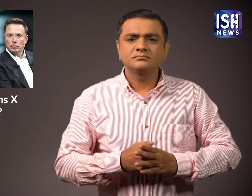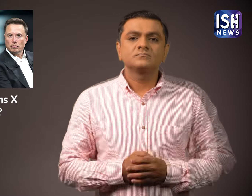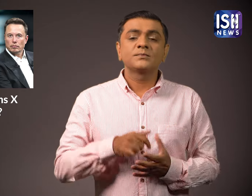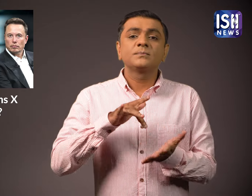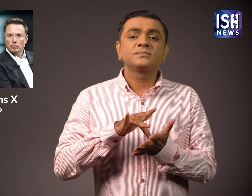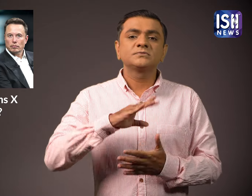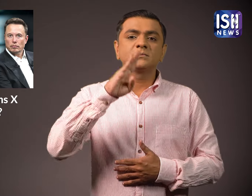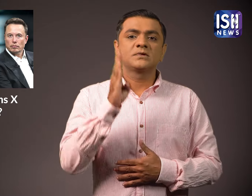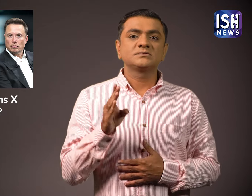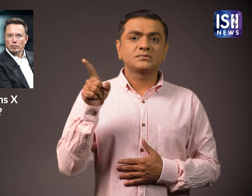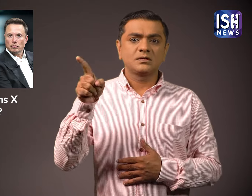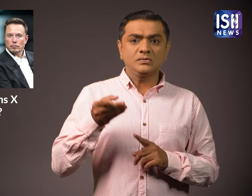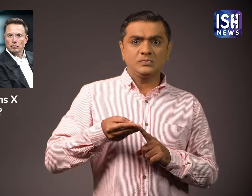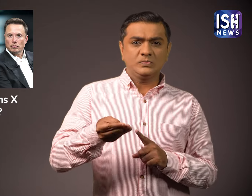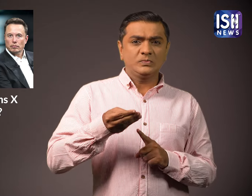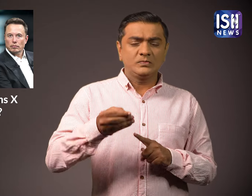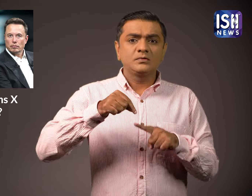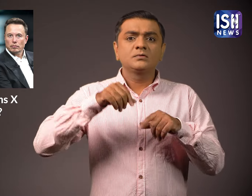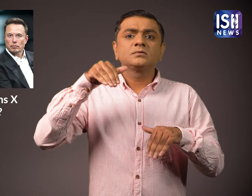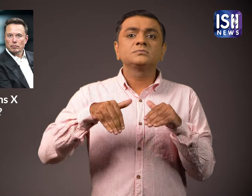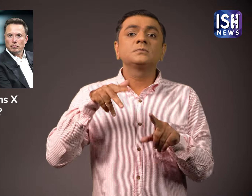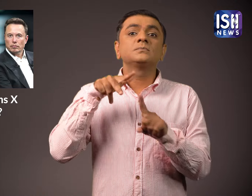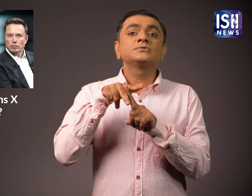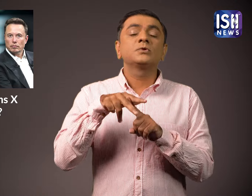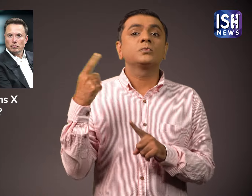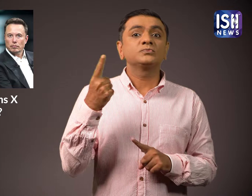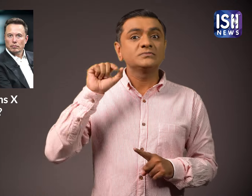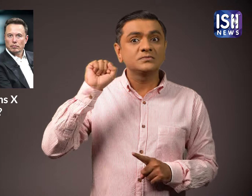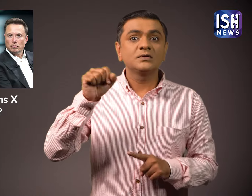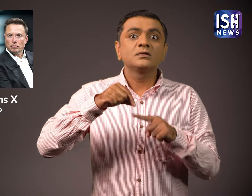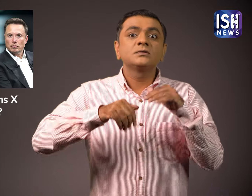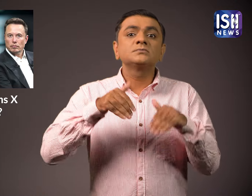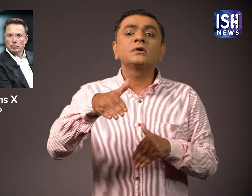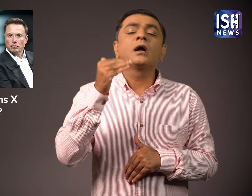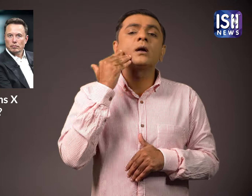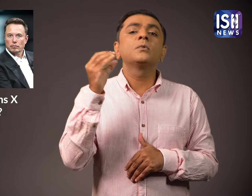The municipal election of Brazil is scheduled to be held in October 2024.